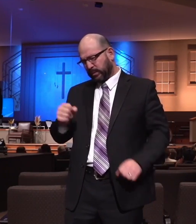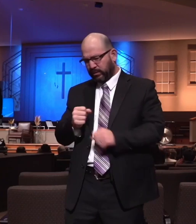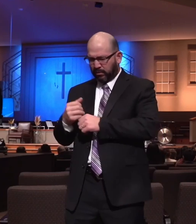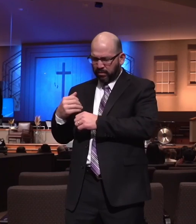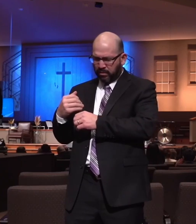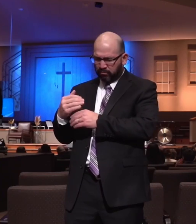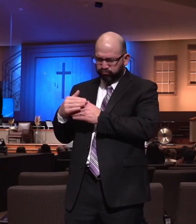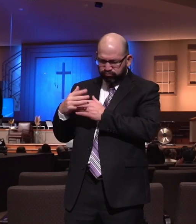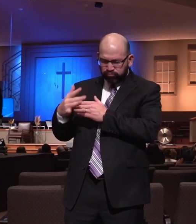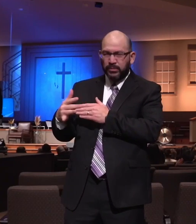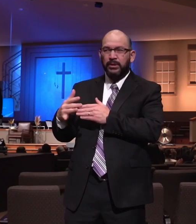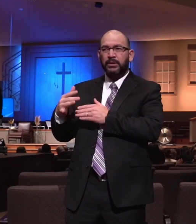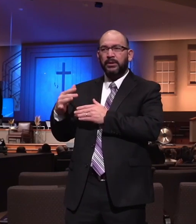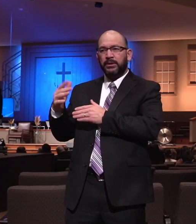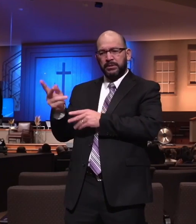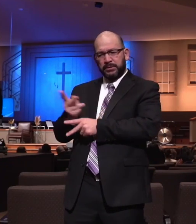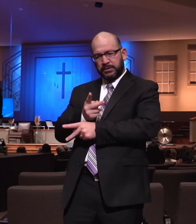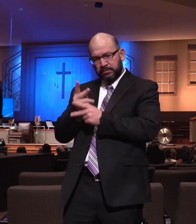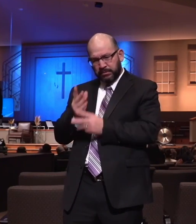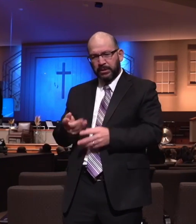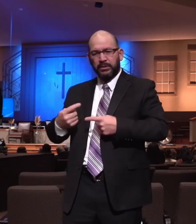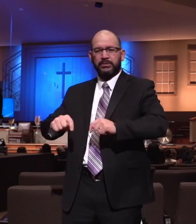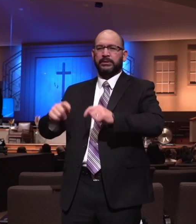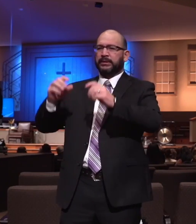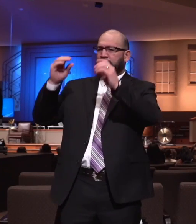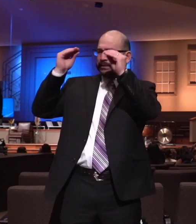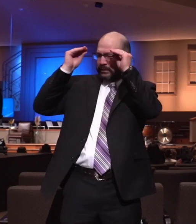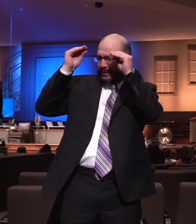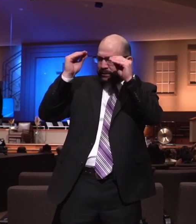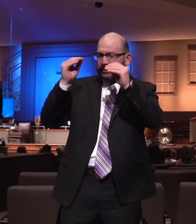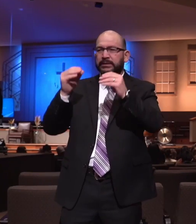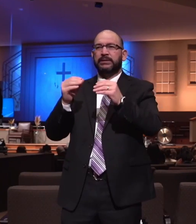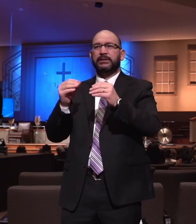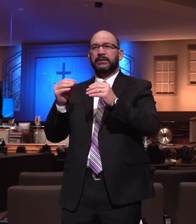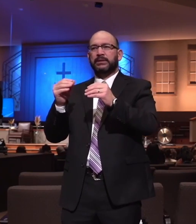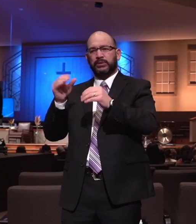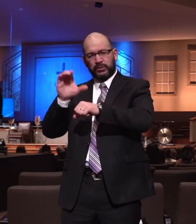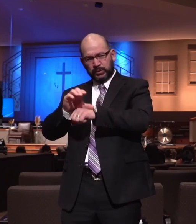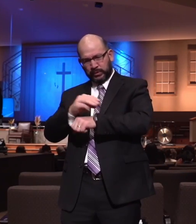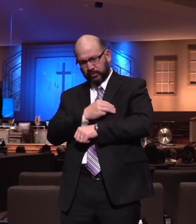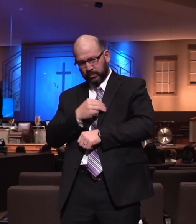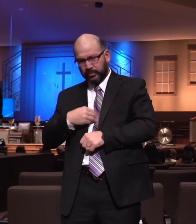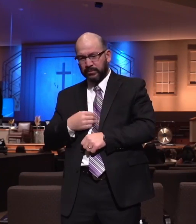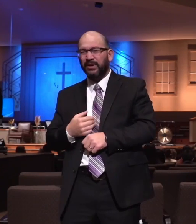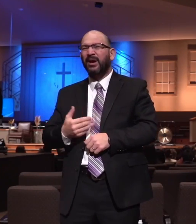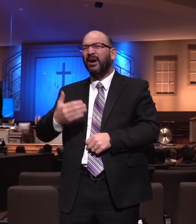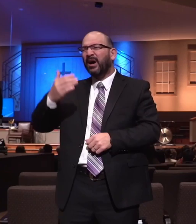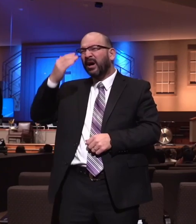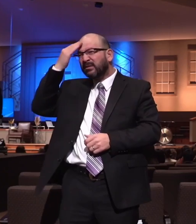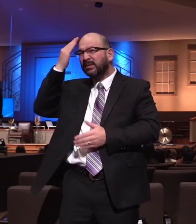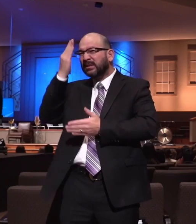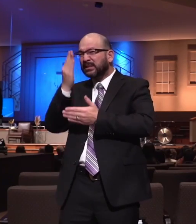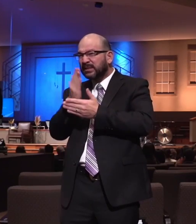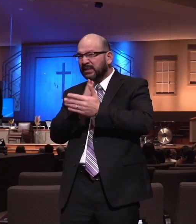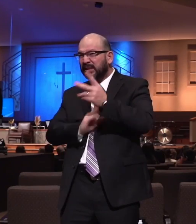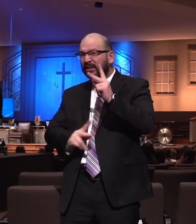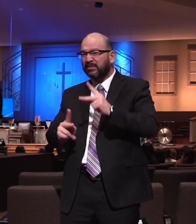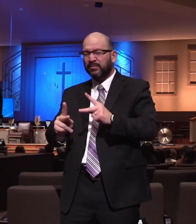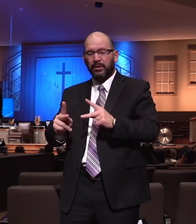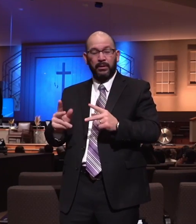trying to give instruction. And I'm not talking about Yehu guys that are off on some, you know, banny wagon type stuff all the time. I'm not talking about that. In